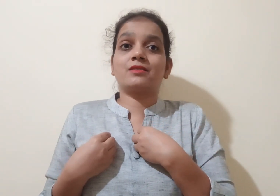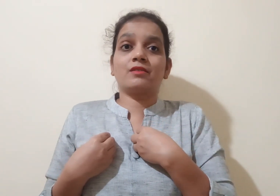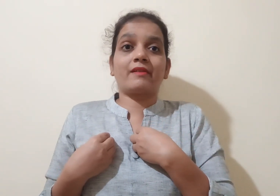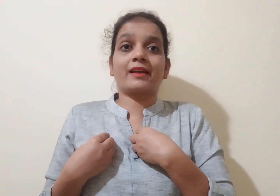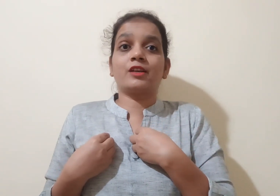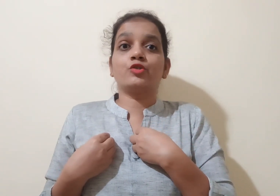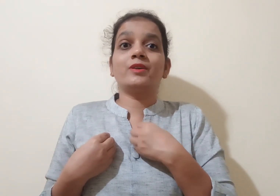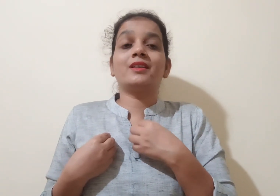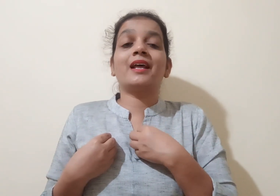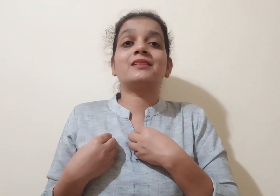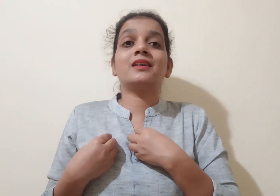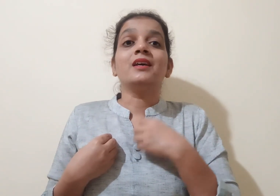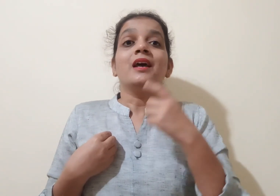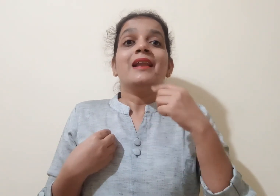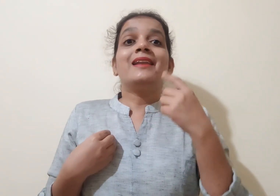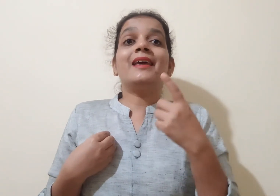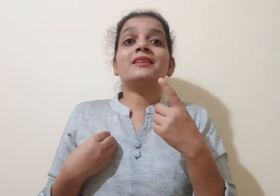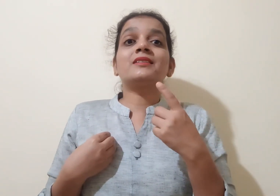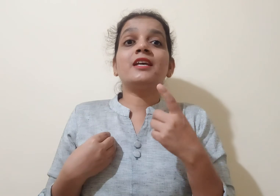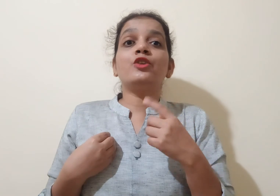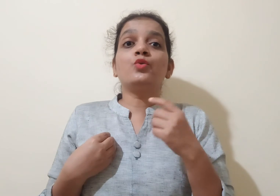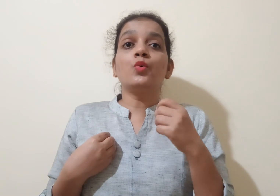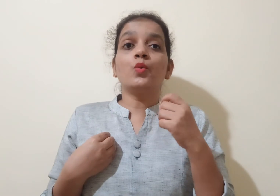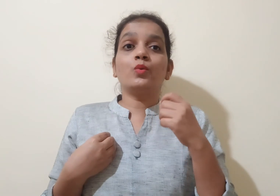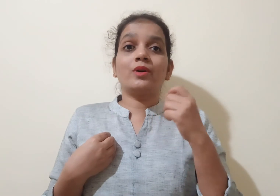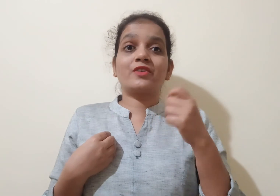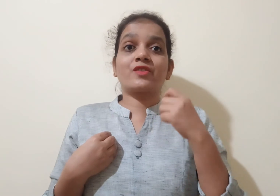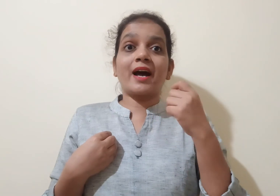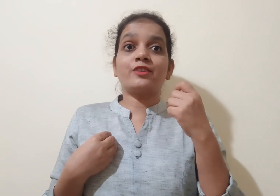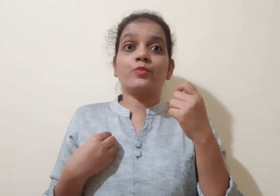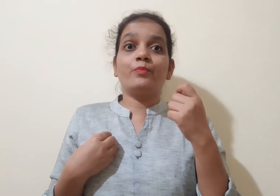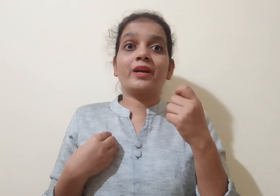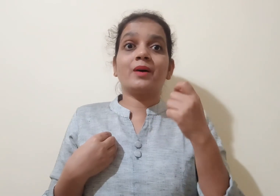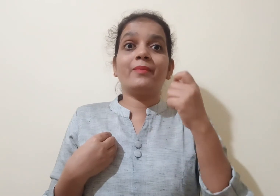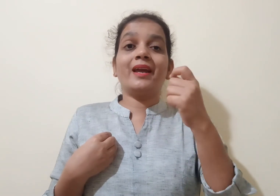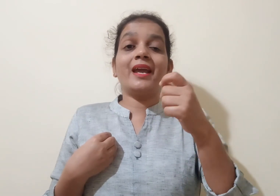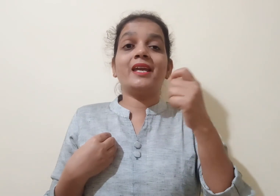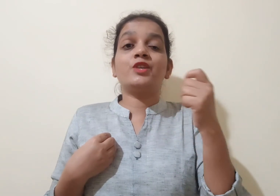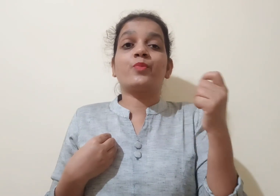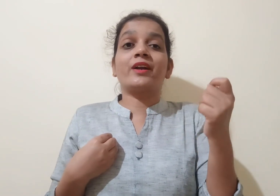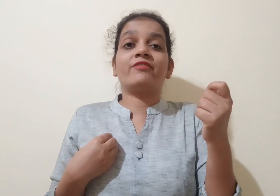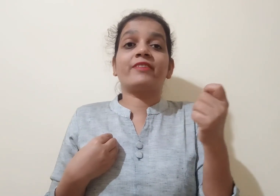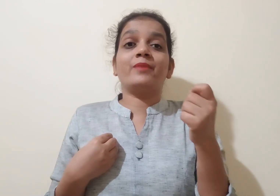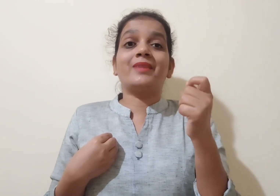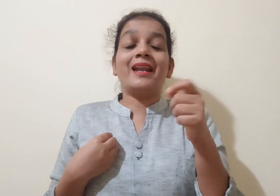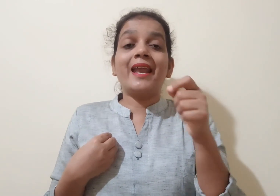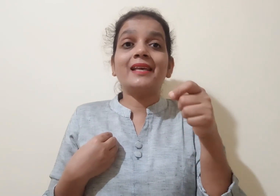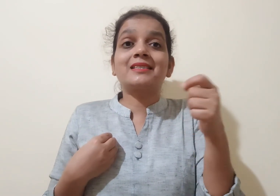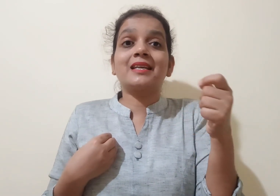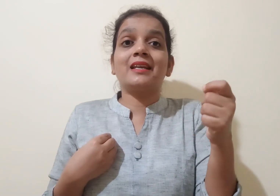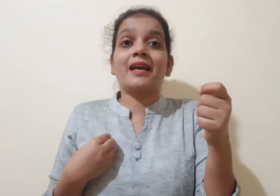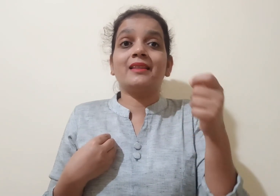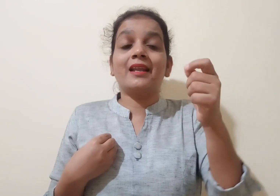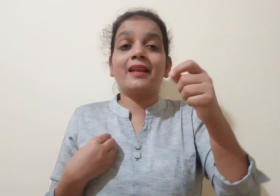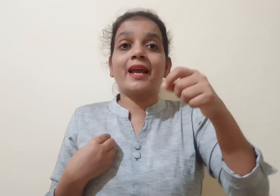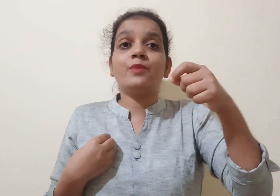ranking to beat, then I will say, next day you try to become 8.5, then next day 9, then 9